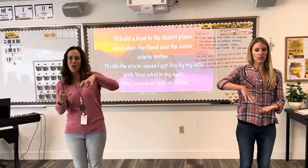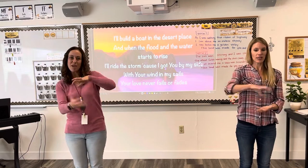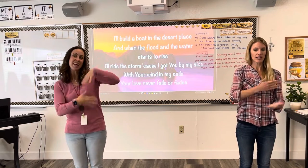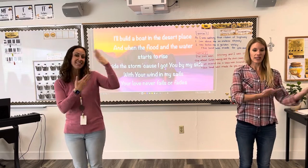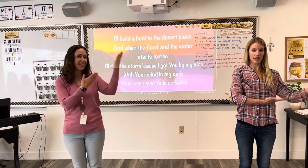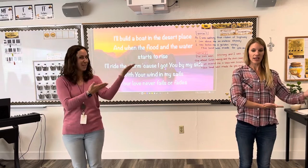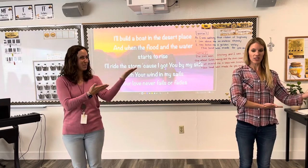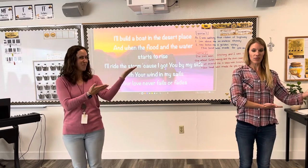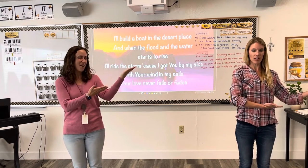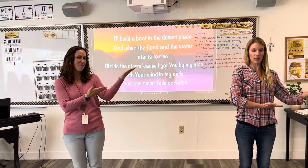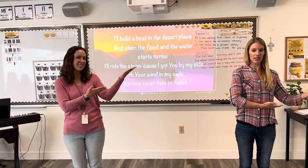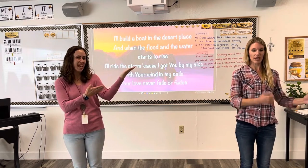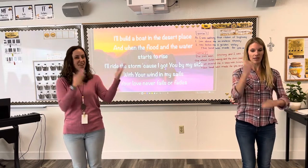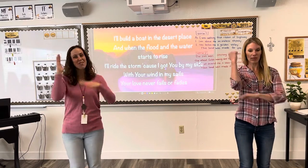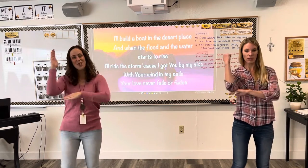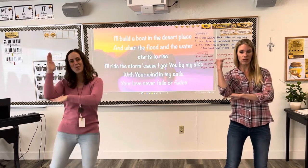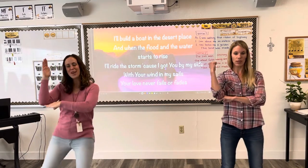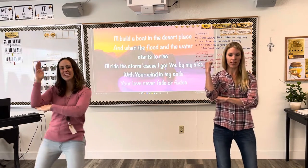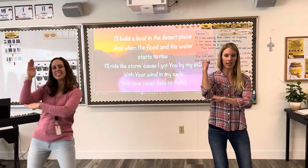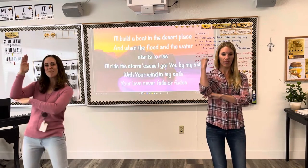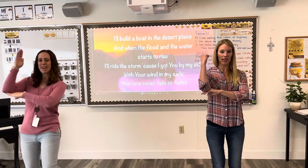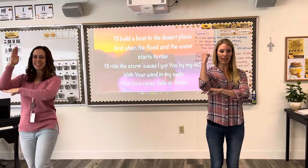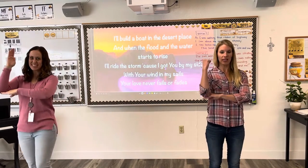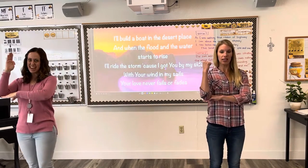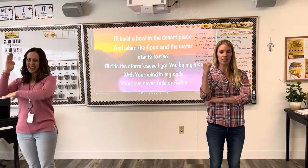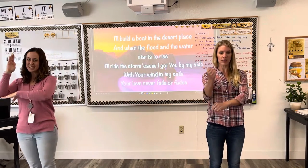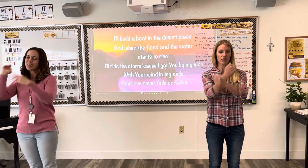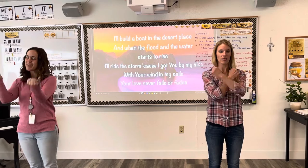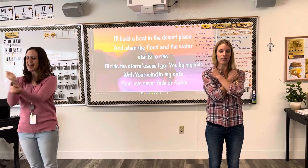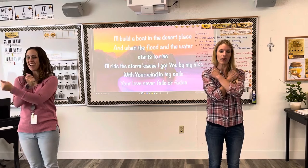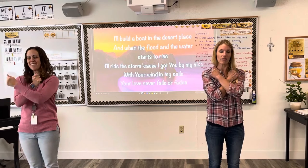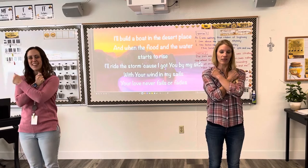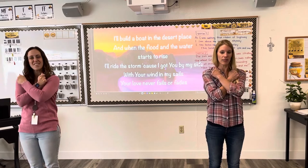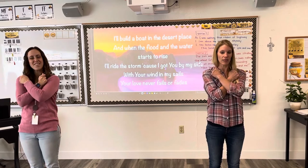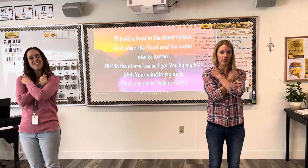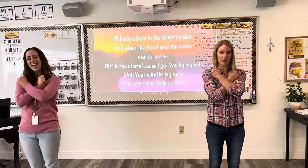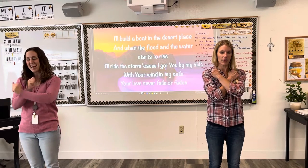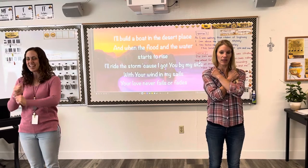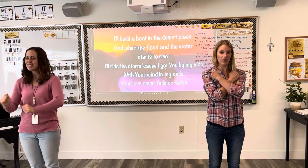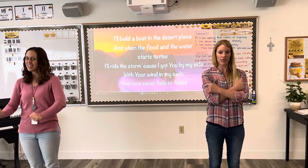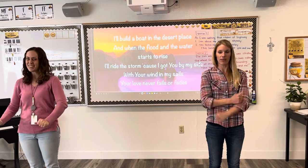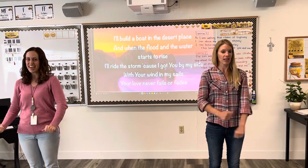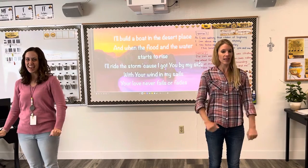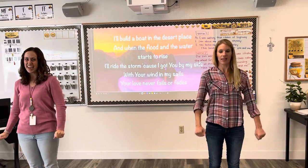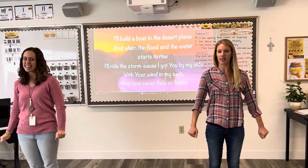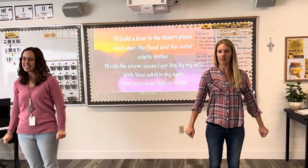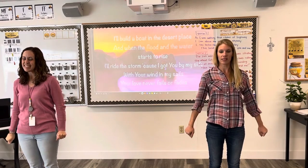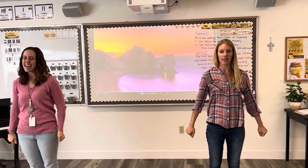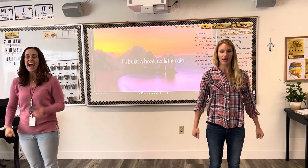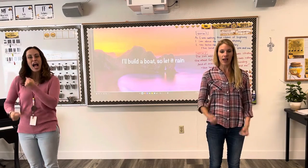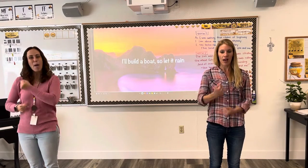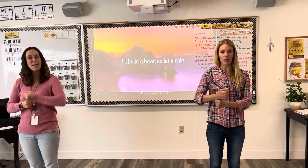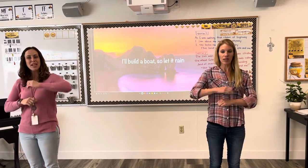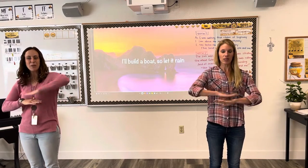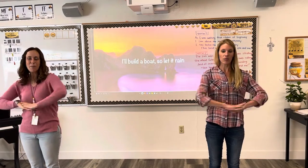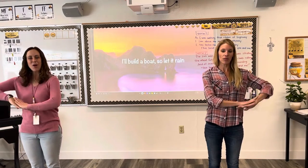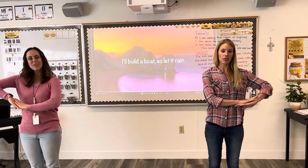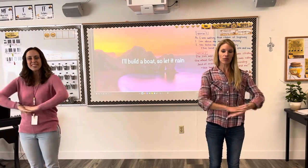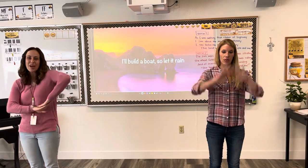Cause I've got you gonna start You're going in my sales Your love never fails or fades I'll build a boat so